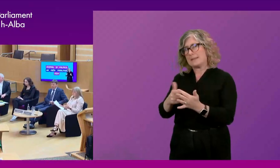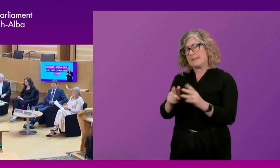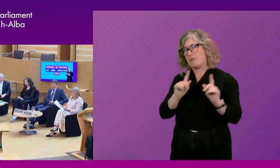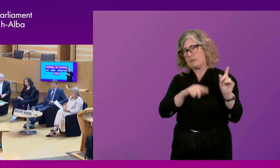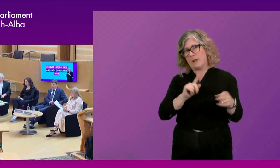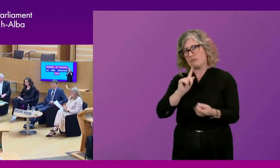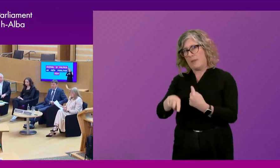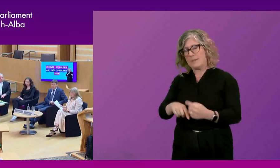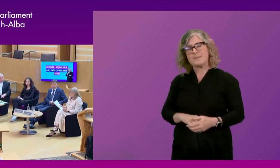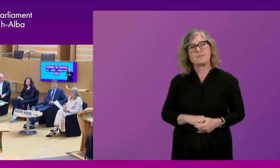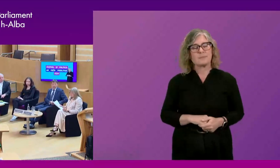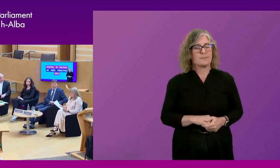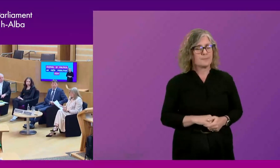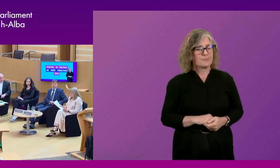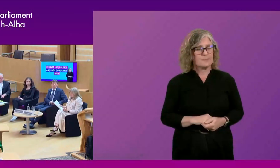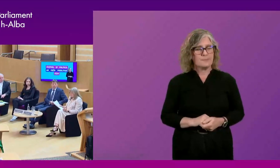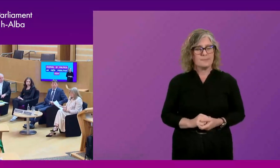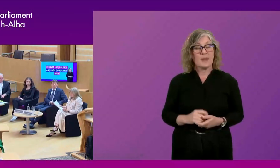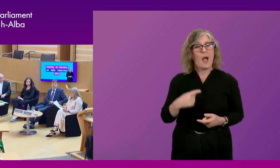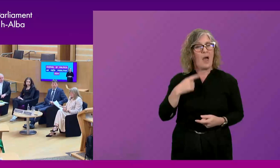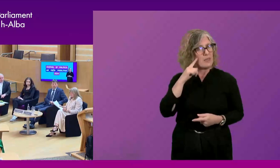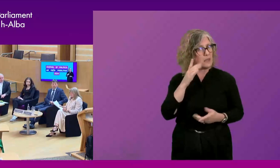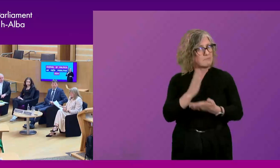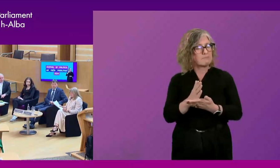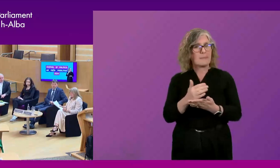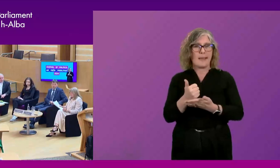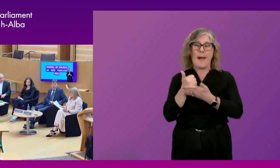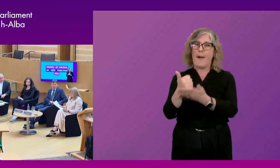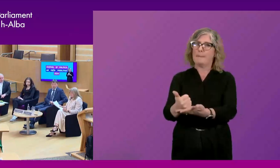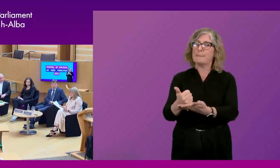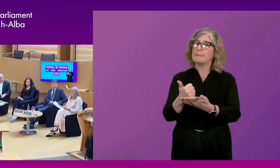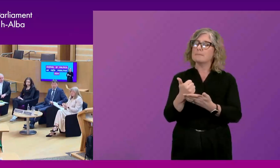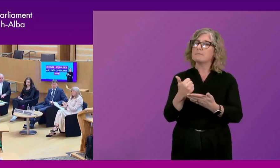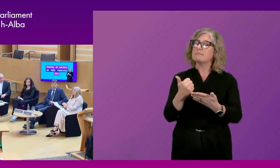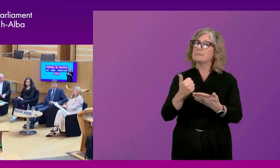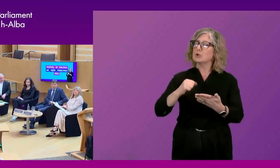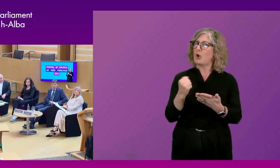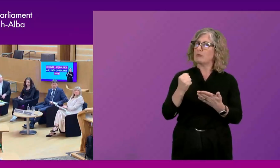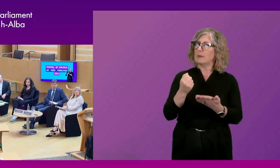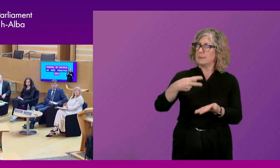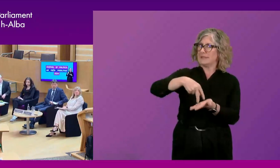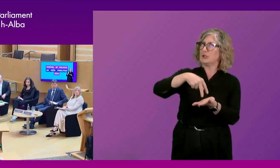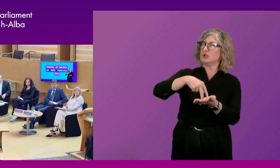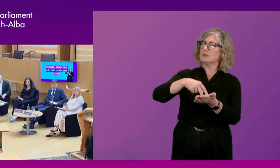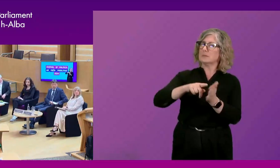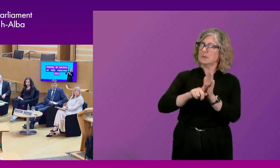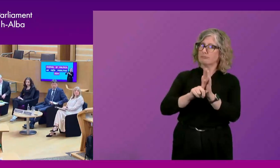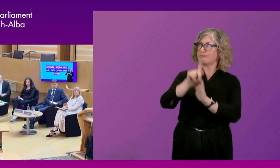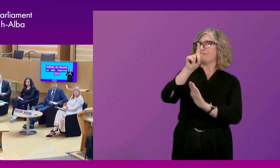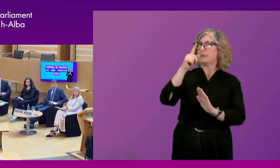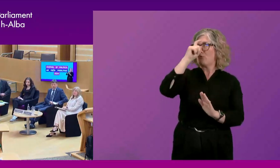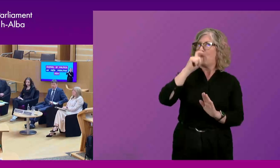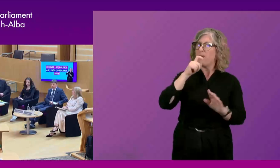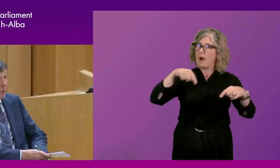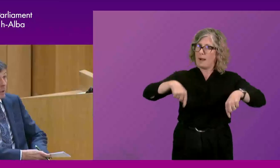Well, I, I, I don't think there's any doubt that it's helped Scotland's, uh, position. It's boosted Scotland's profile generally in the UK.